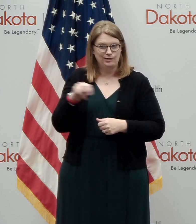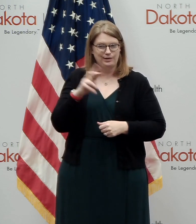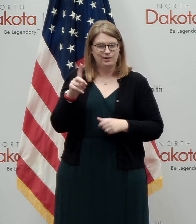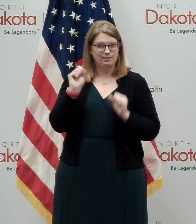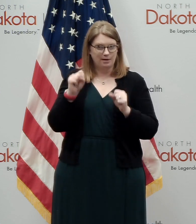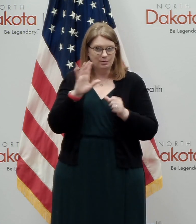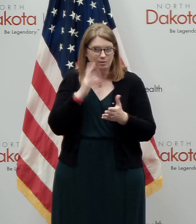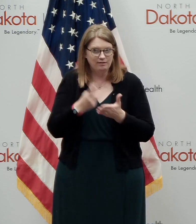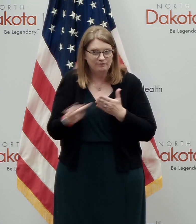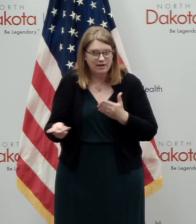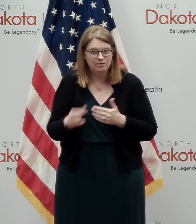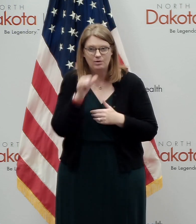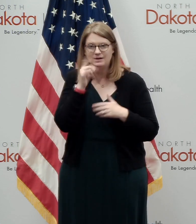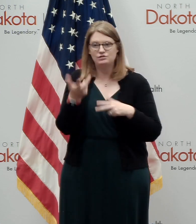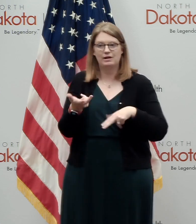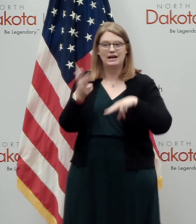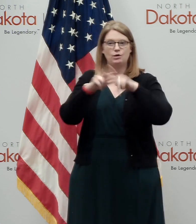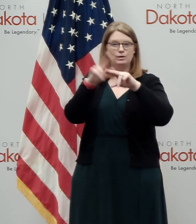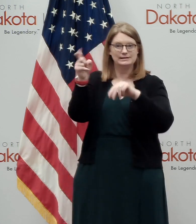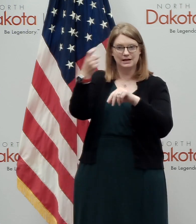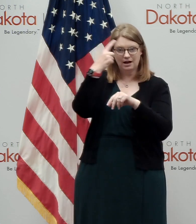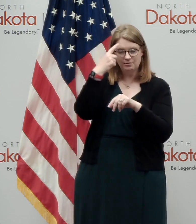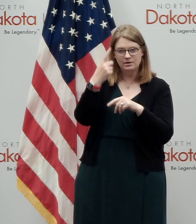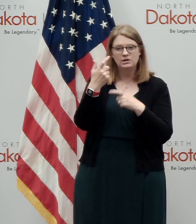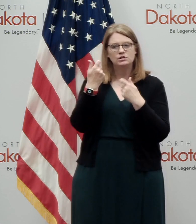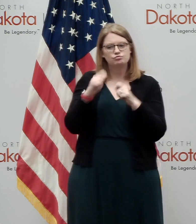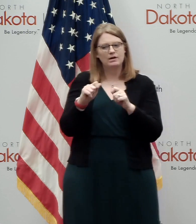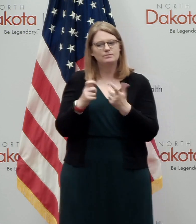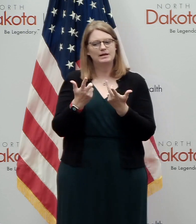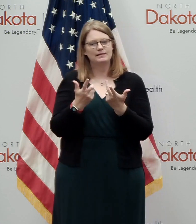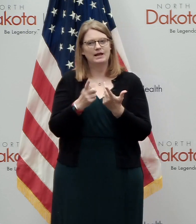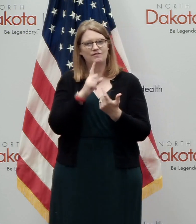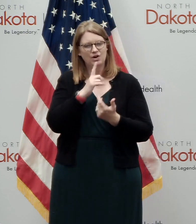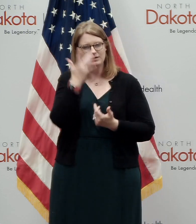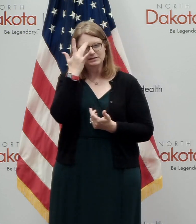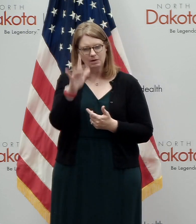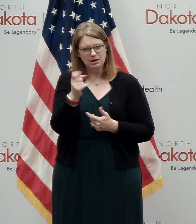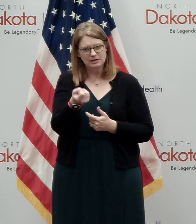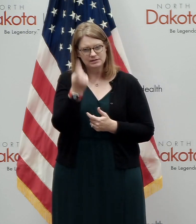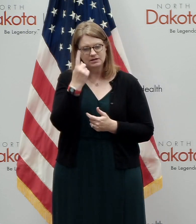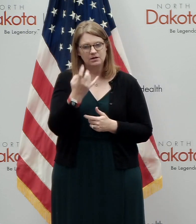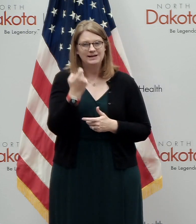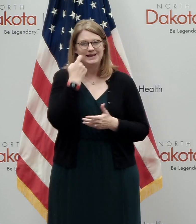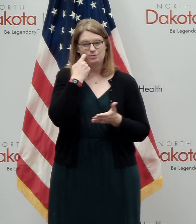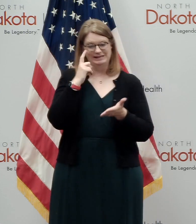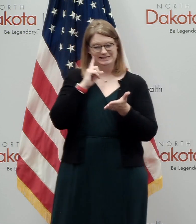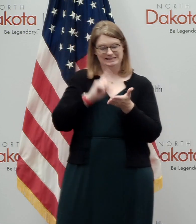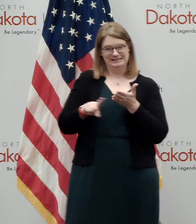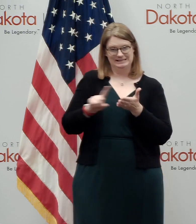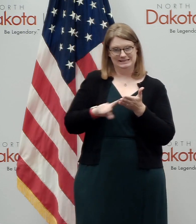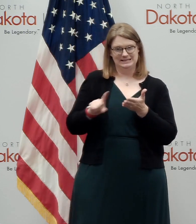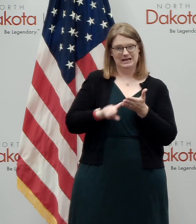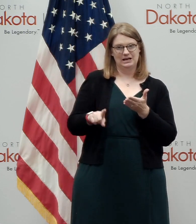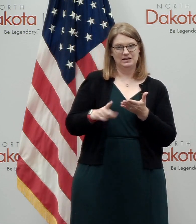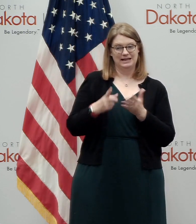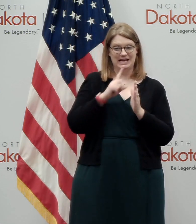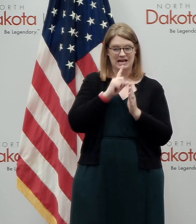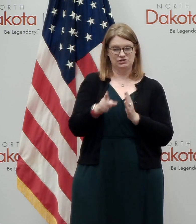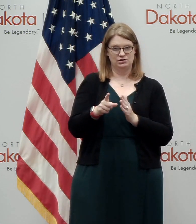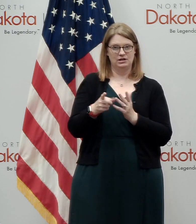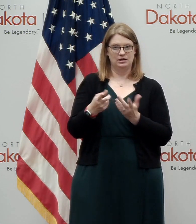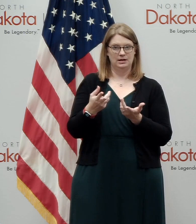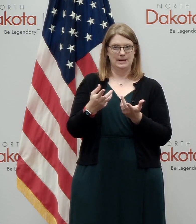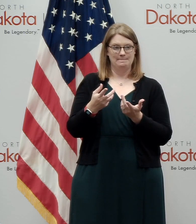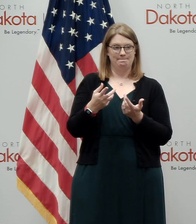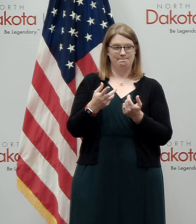trying to increase government. We're trying to be, you know, pragmatic and smart and understand this. And there was a recent study that just actually came out that actually said